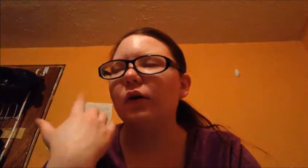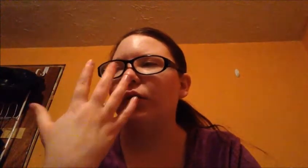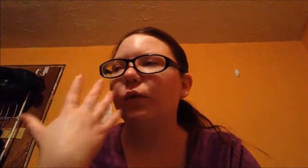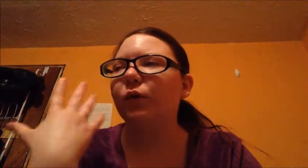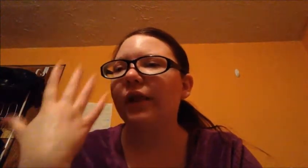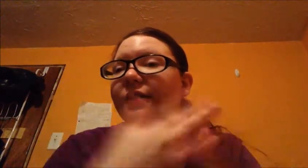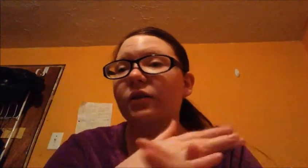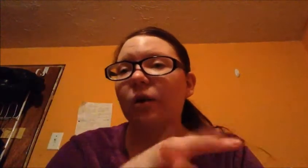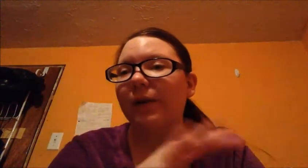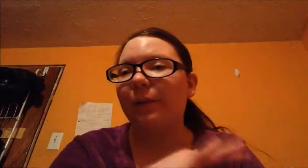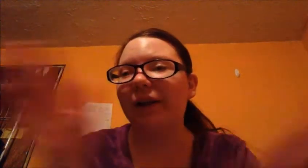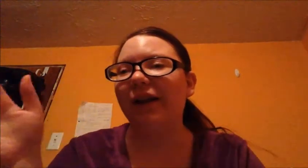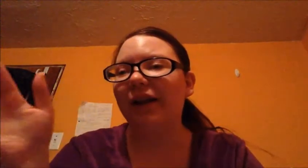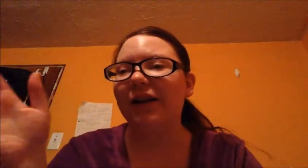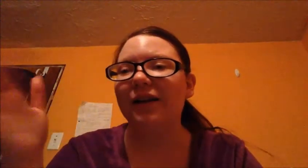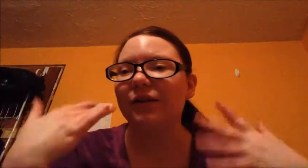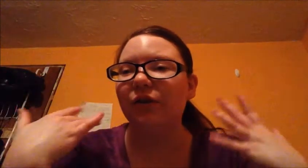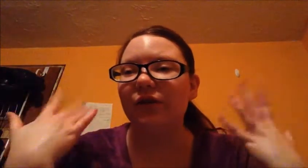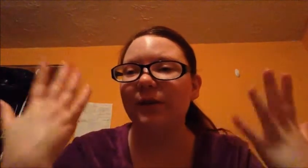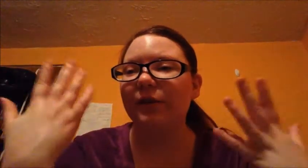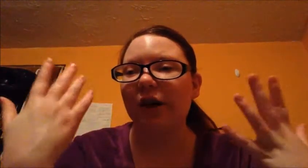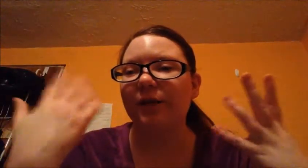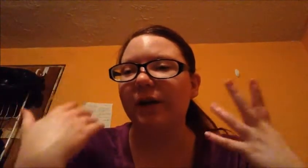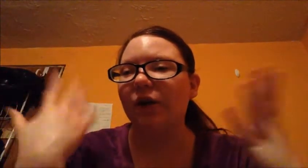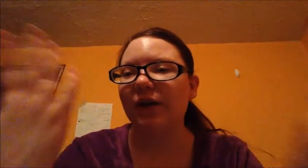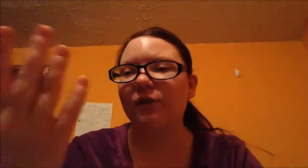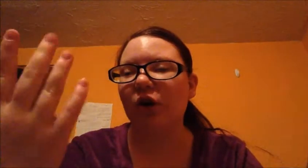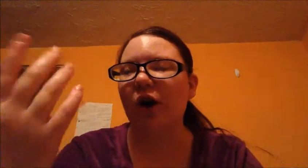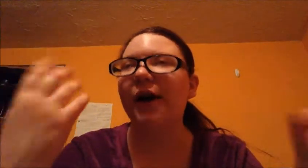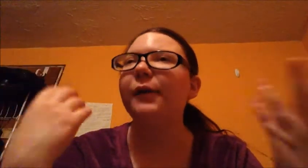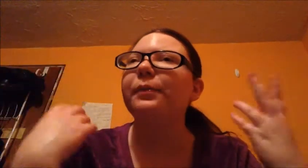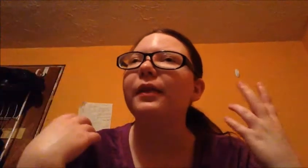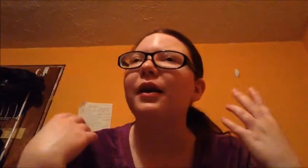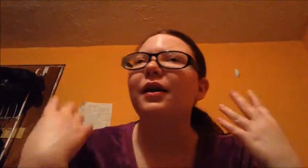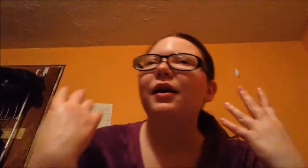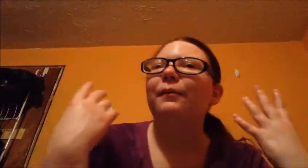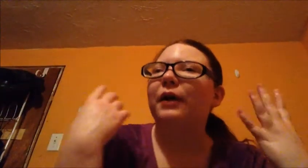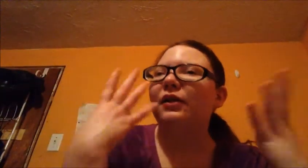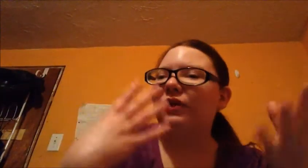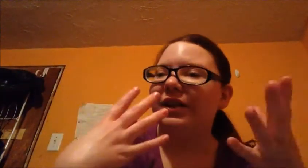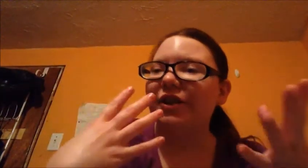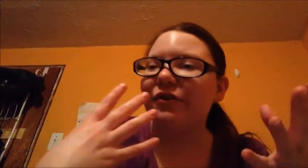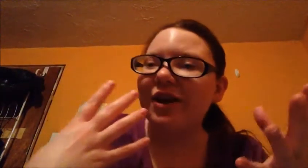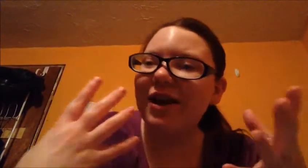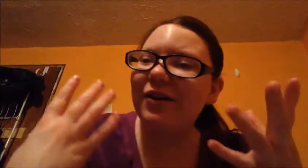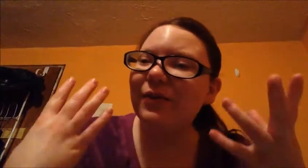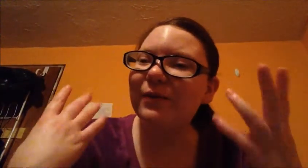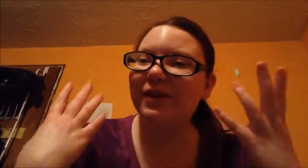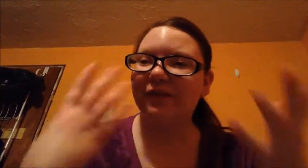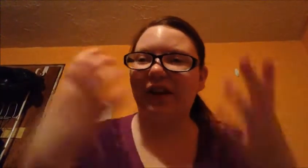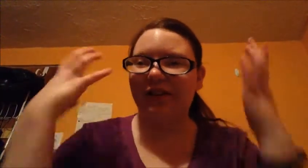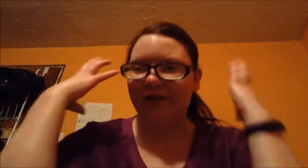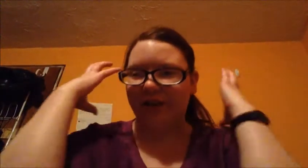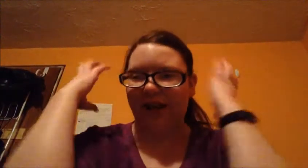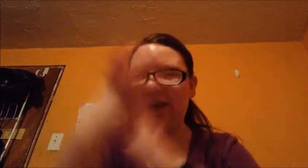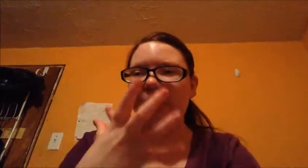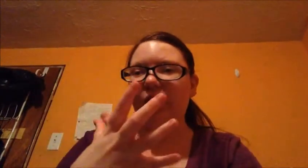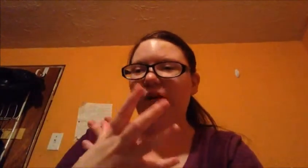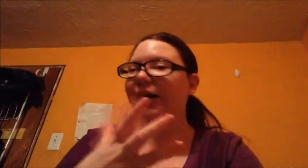You, and this is going to be completely unedited, so if you see me scratching my nose, I'm sorry. But it really itches right now, because I feel like there's, like, hair all right